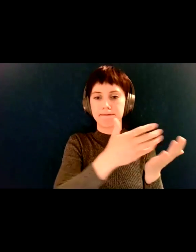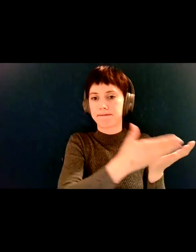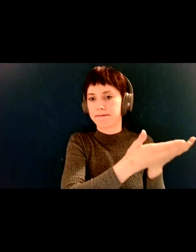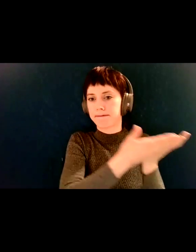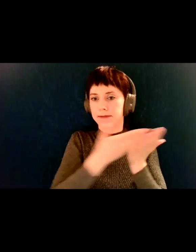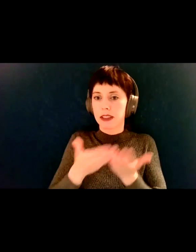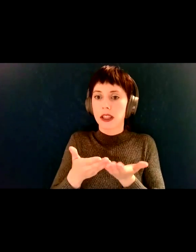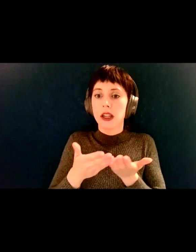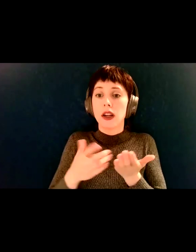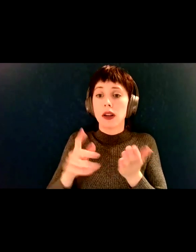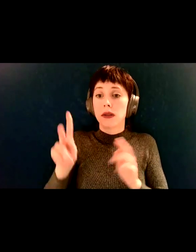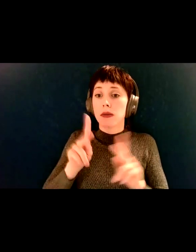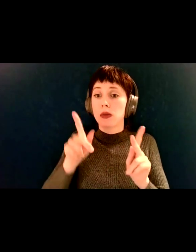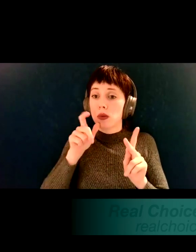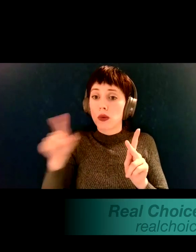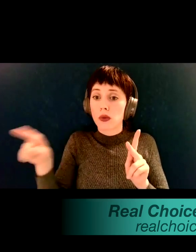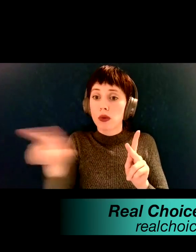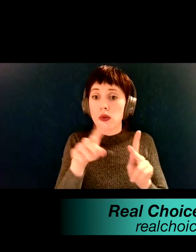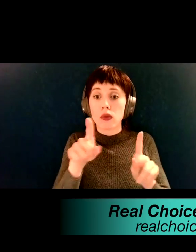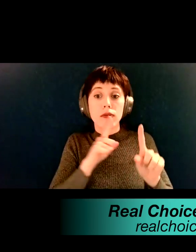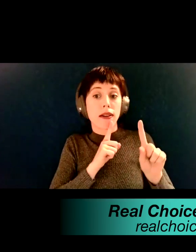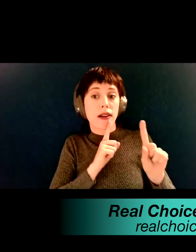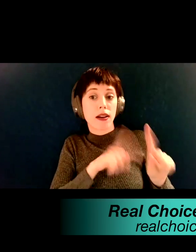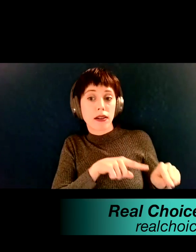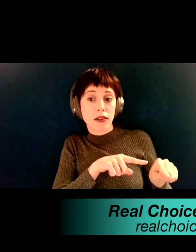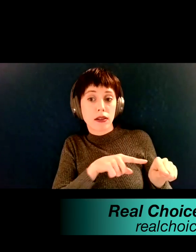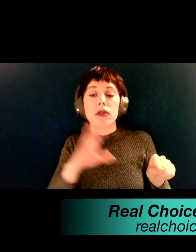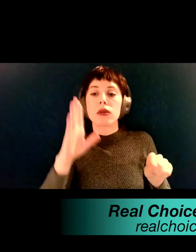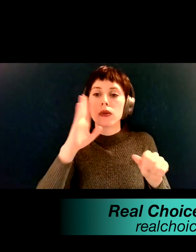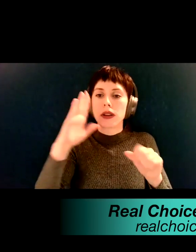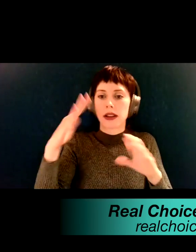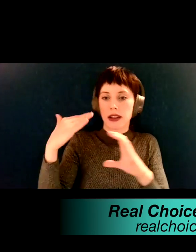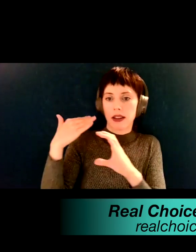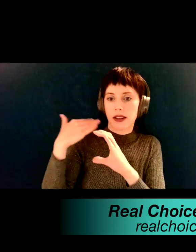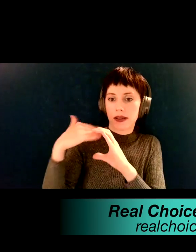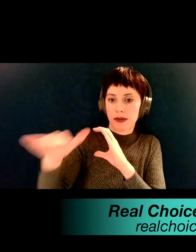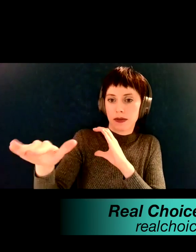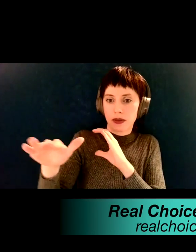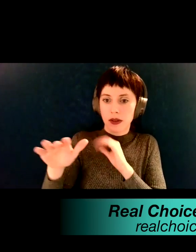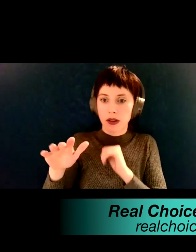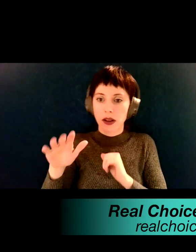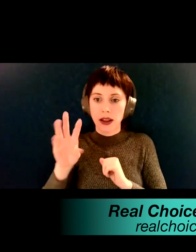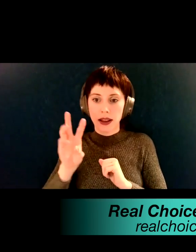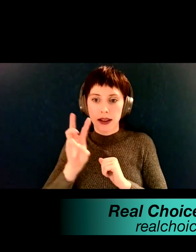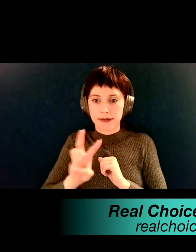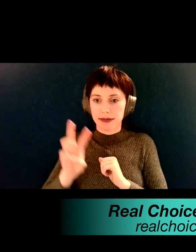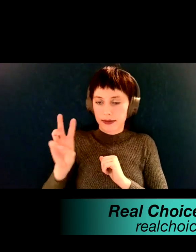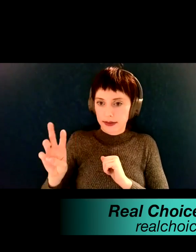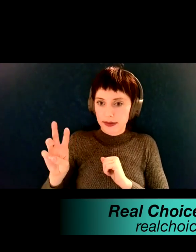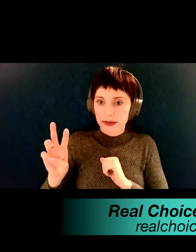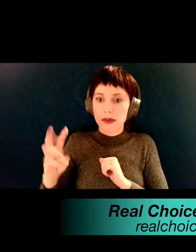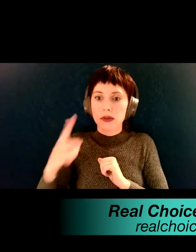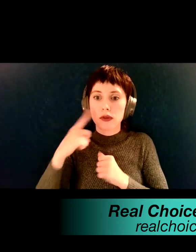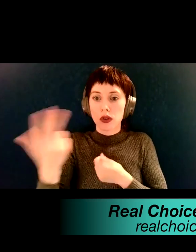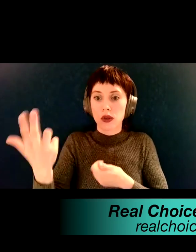link. if they sign up for that during the survey and it's going to be a virtual town hall, uh, where, where